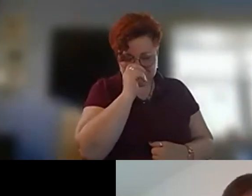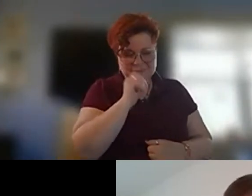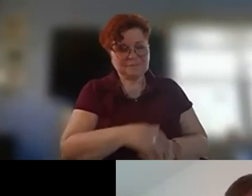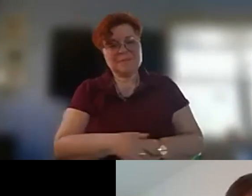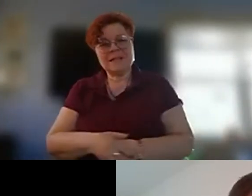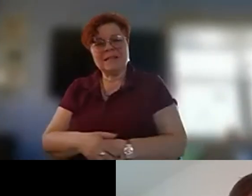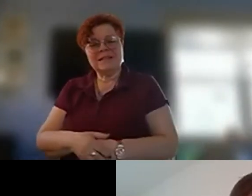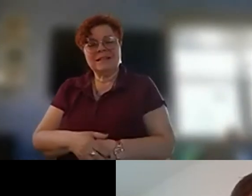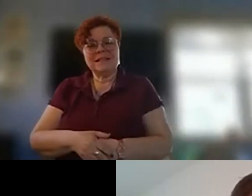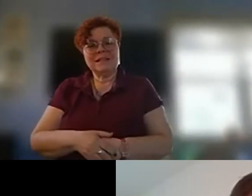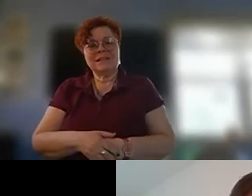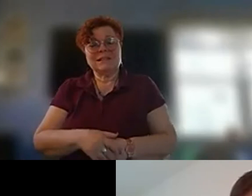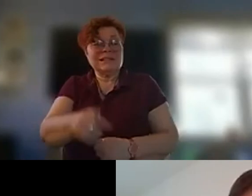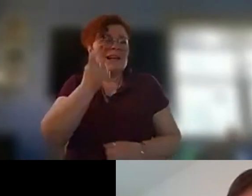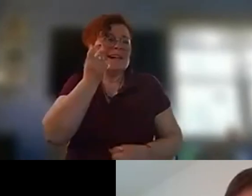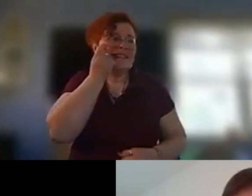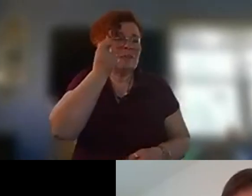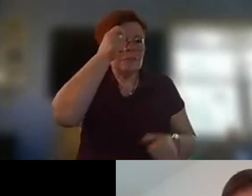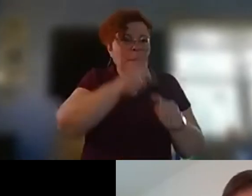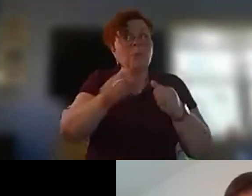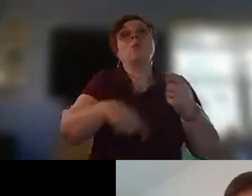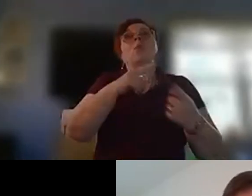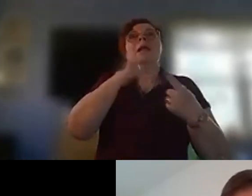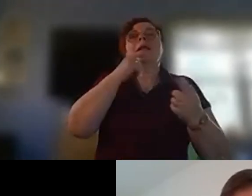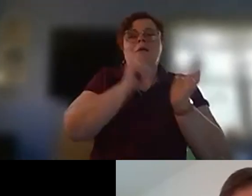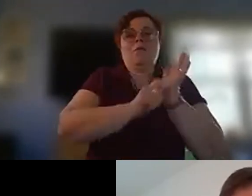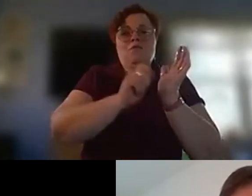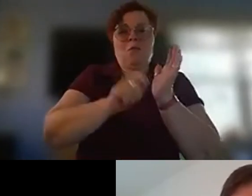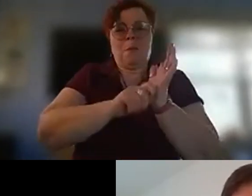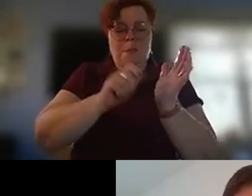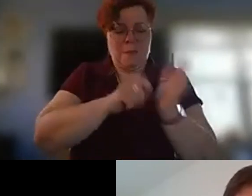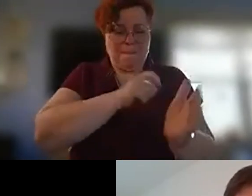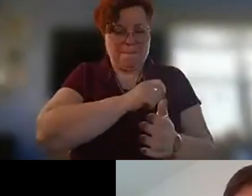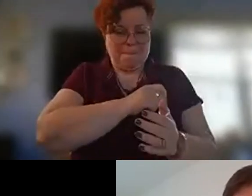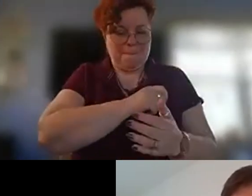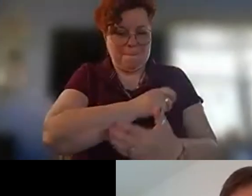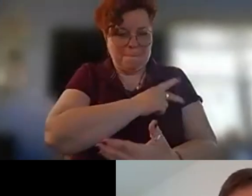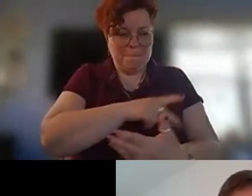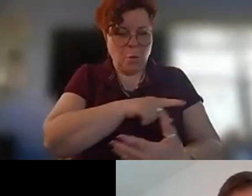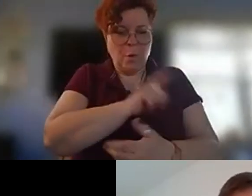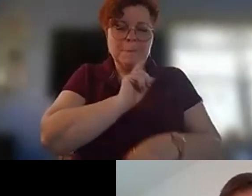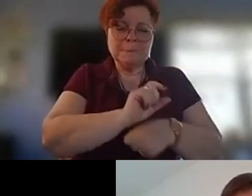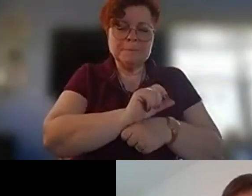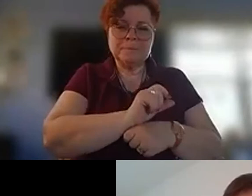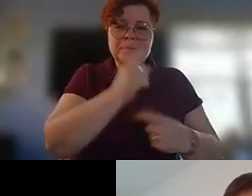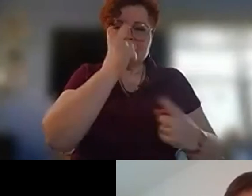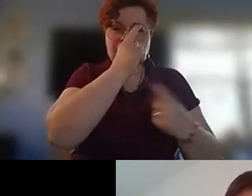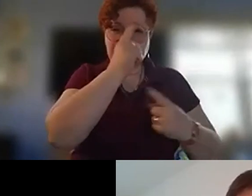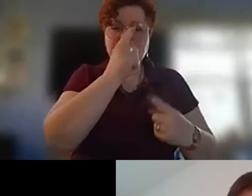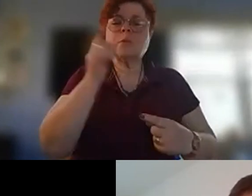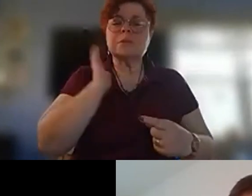i just remembered that when i wrote this poem uh i was actually thinking of indigenous elders from around